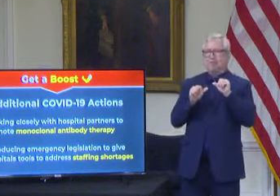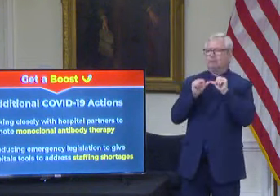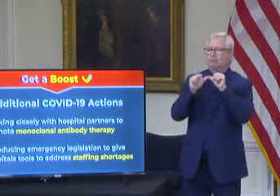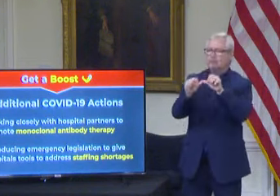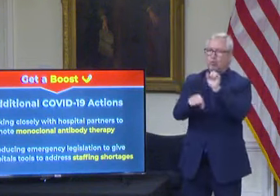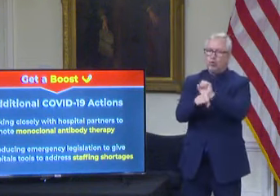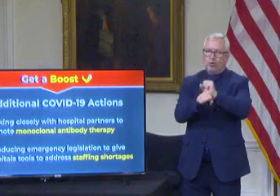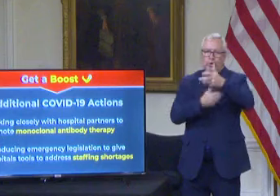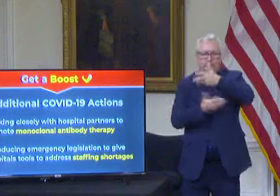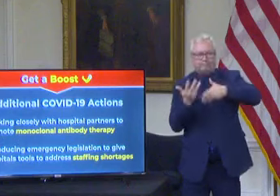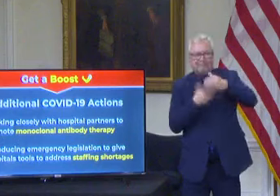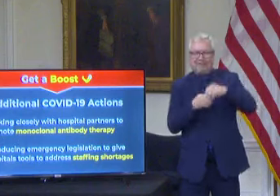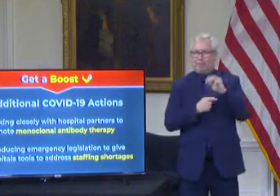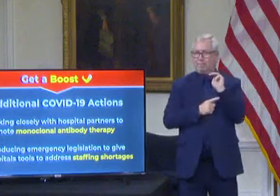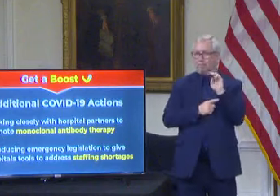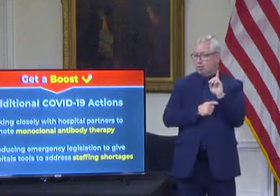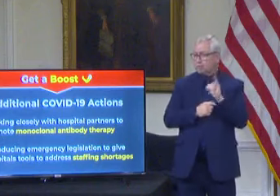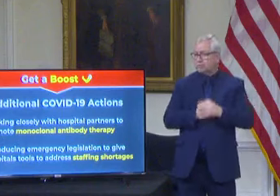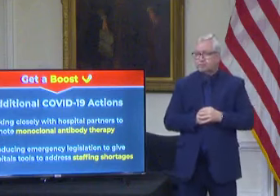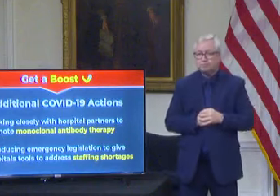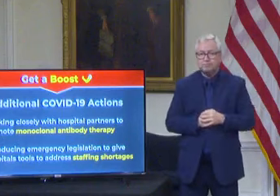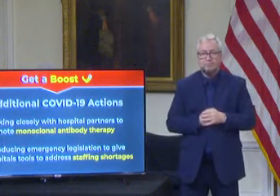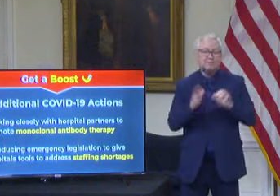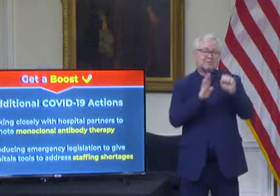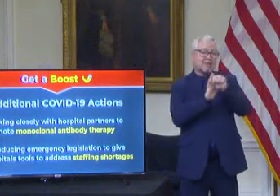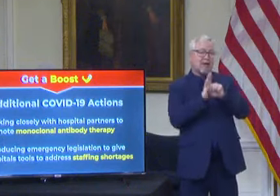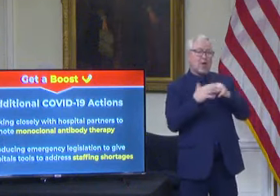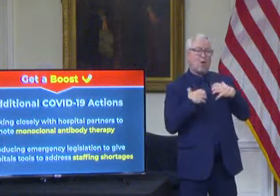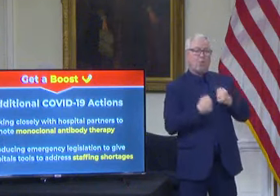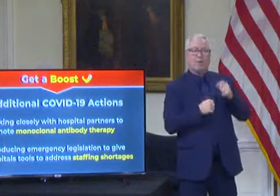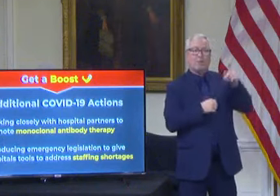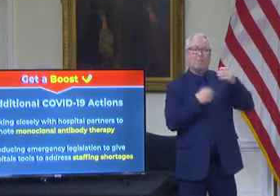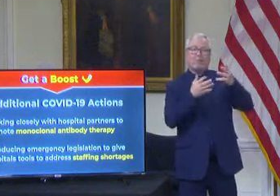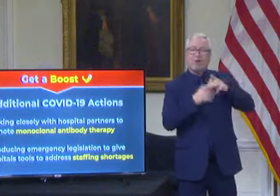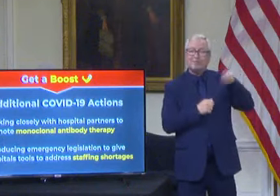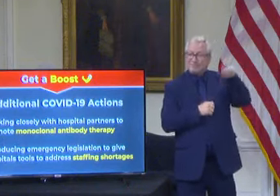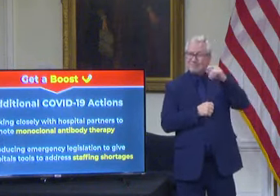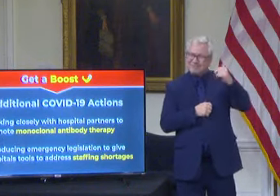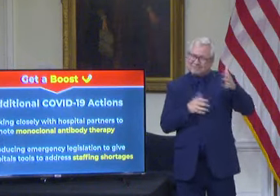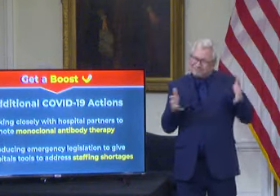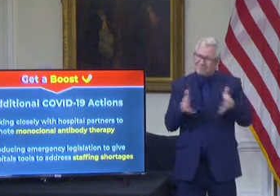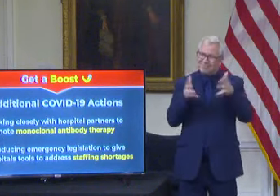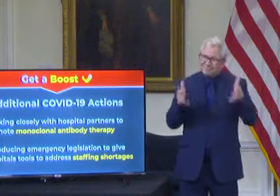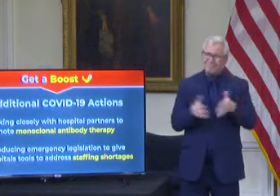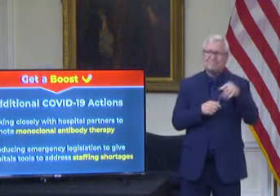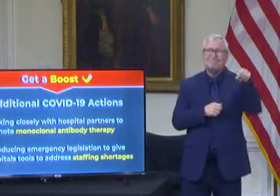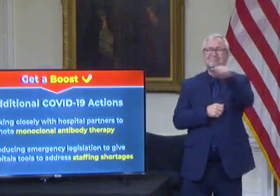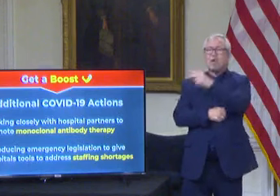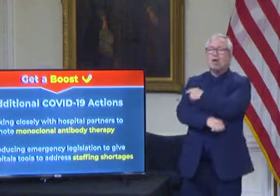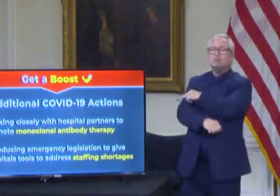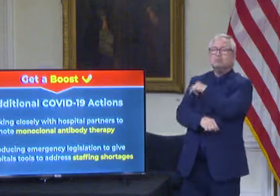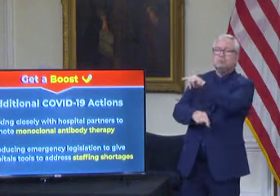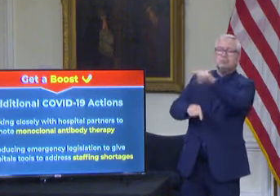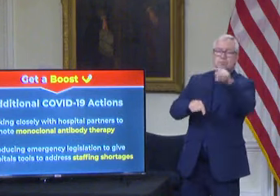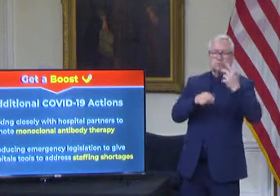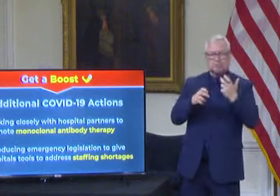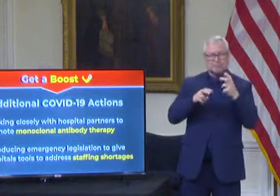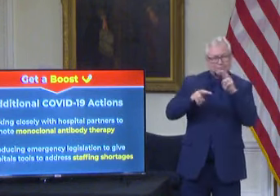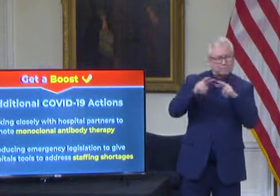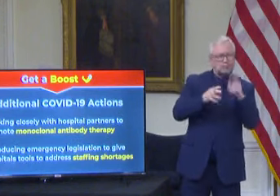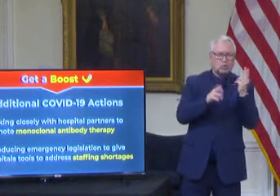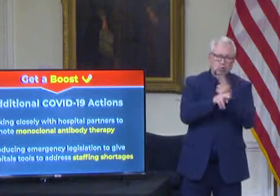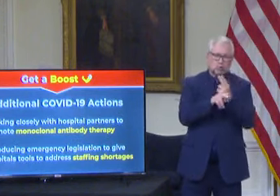of Maryland. State health officials have strongly encouraged hospital systems to utilize nursing students